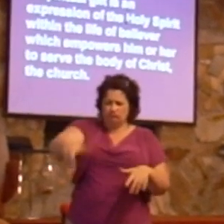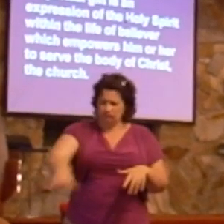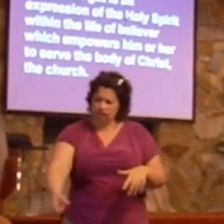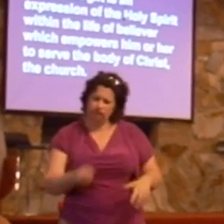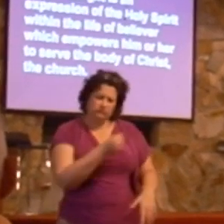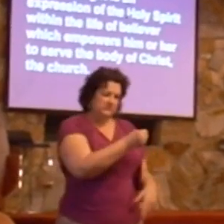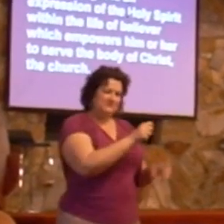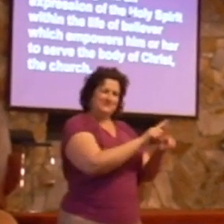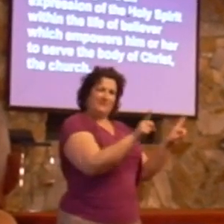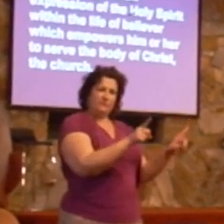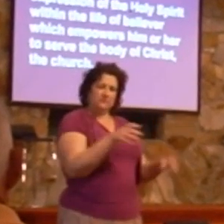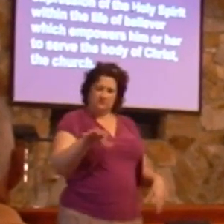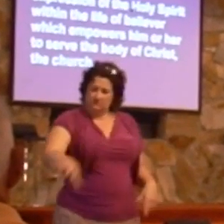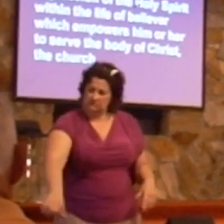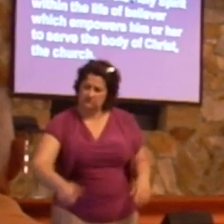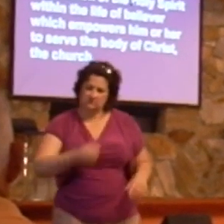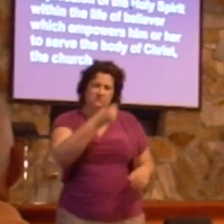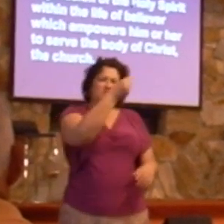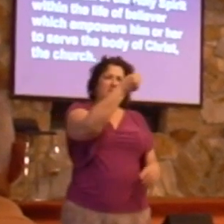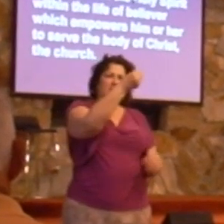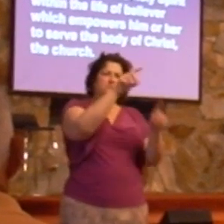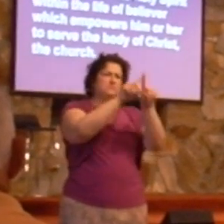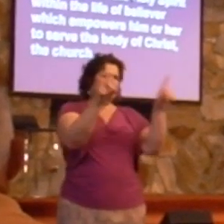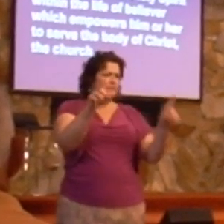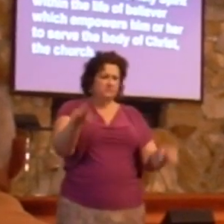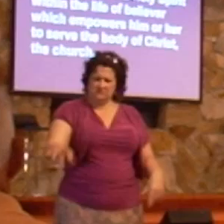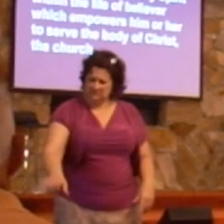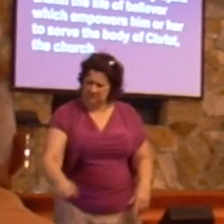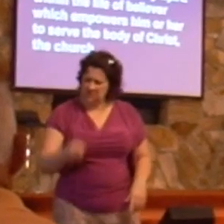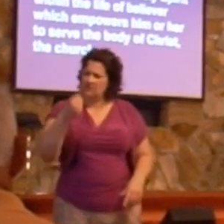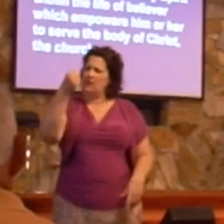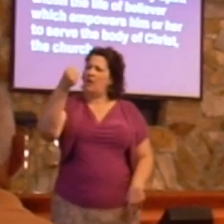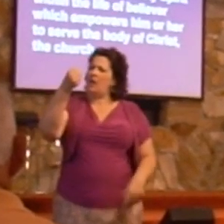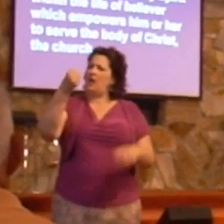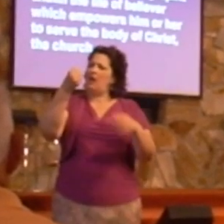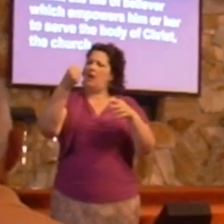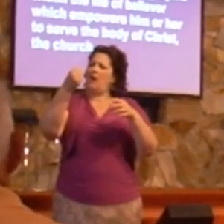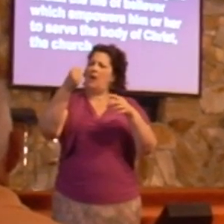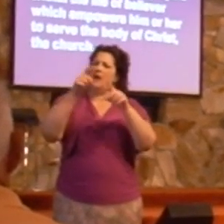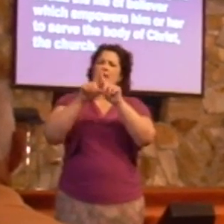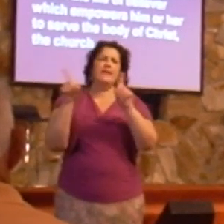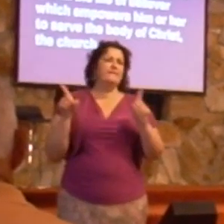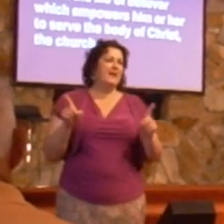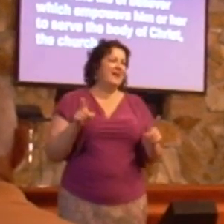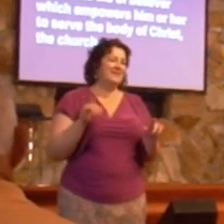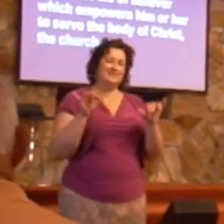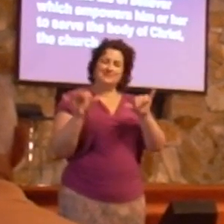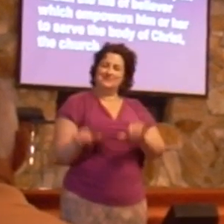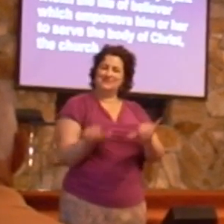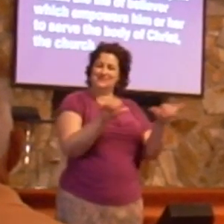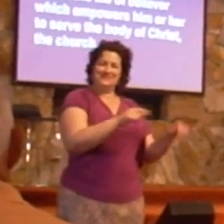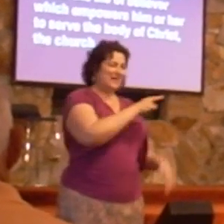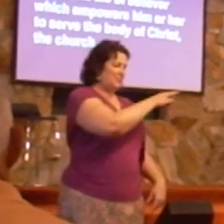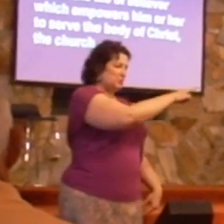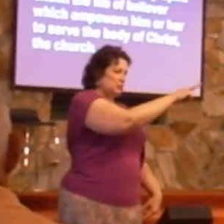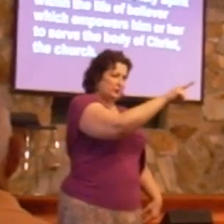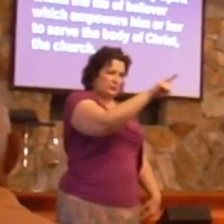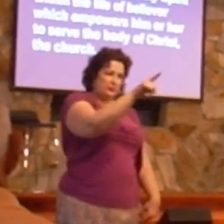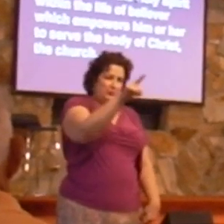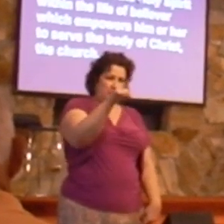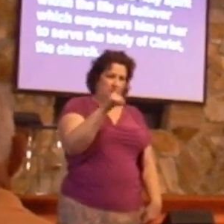to be used for our enjoyment, no,